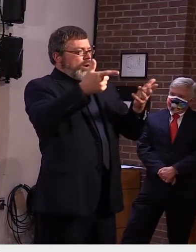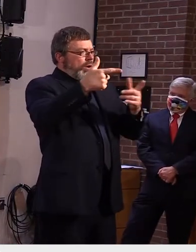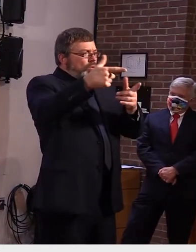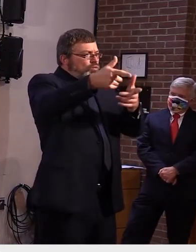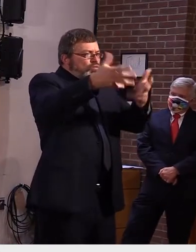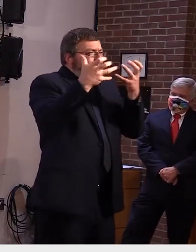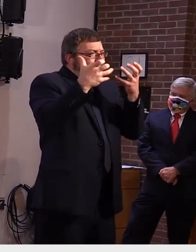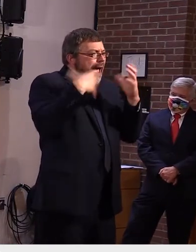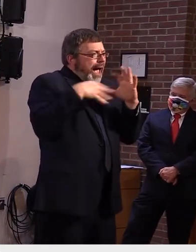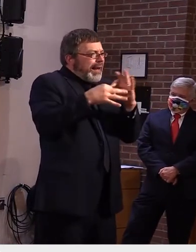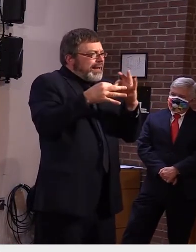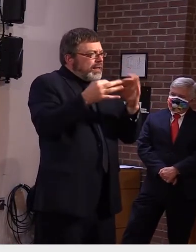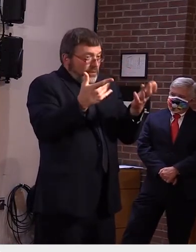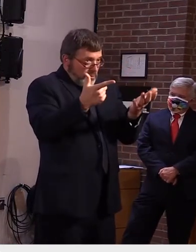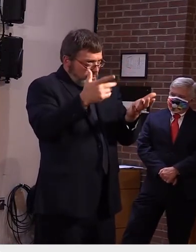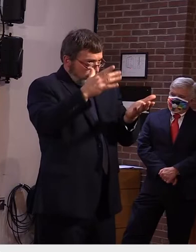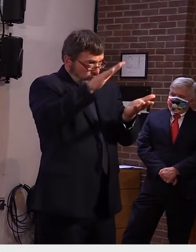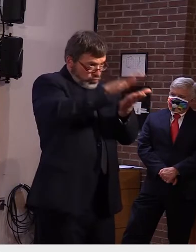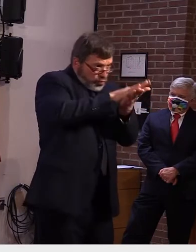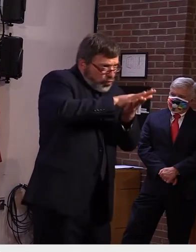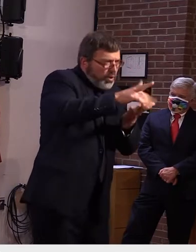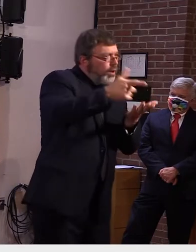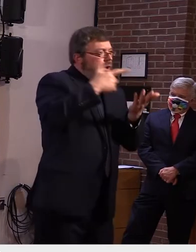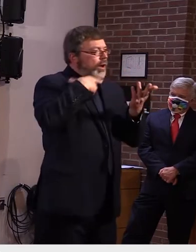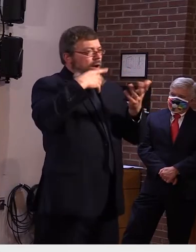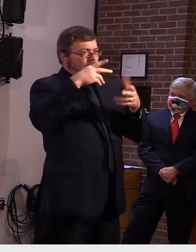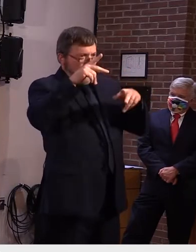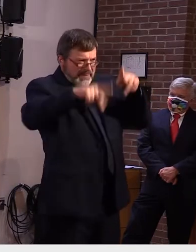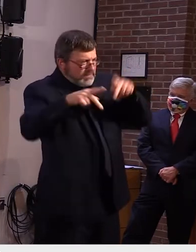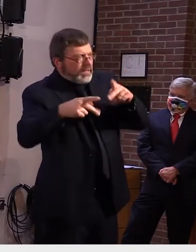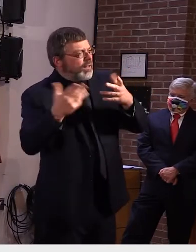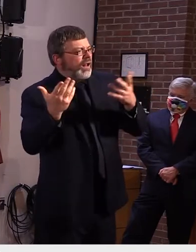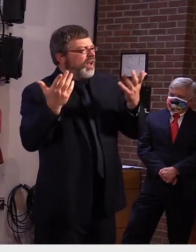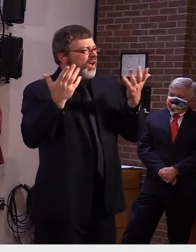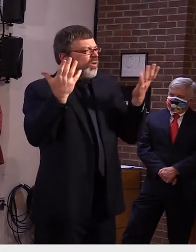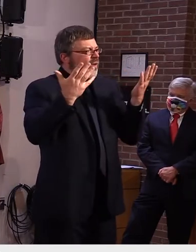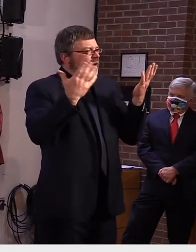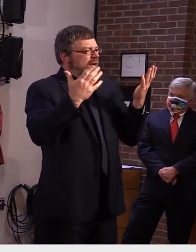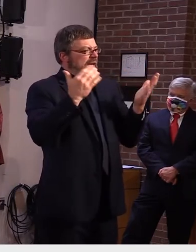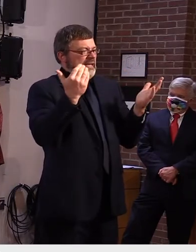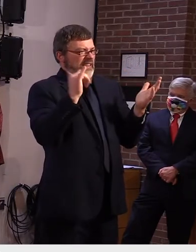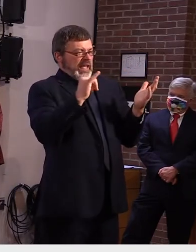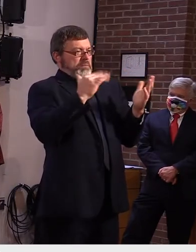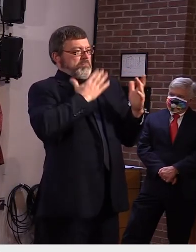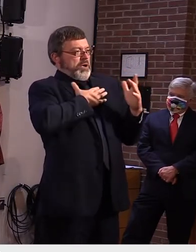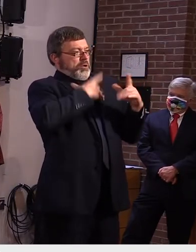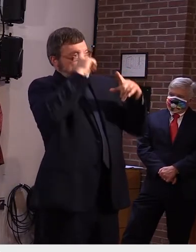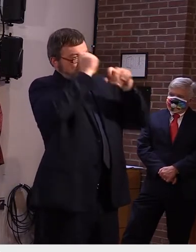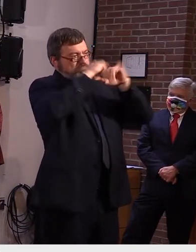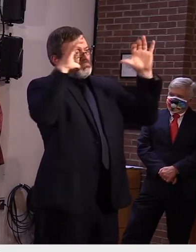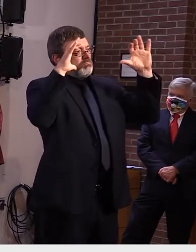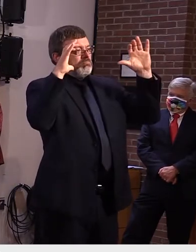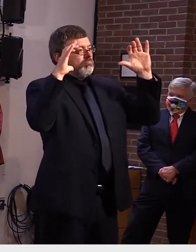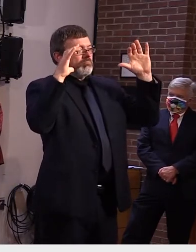schools um and um again my understanding is we're not releasing those